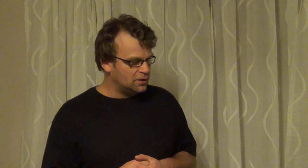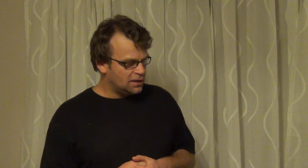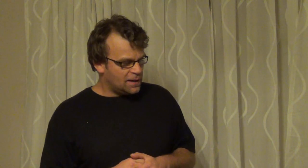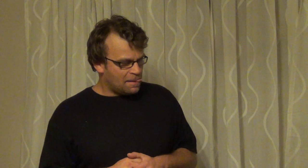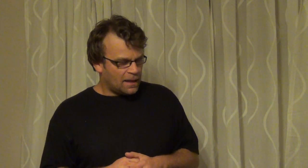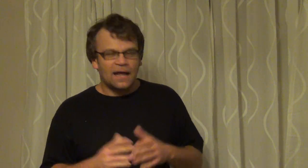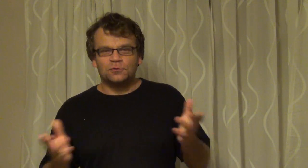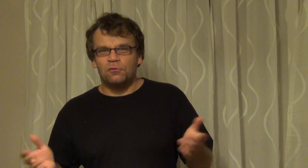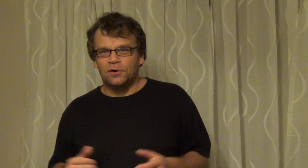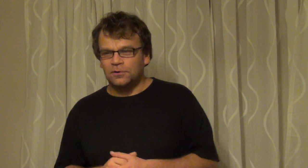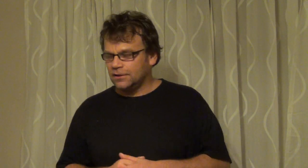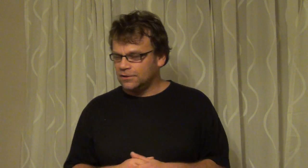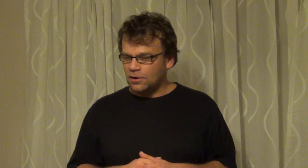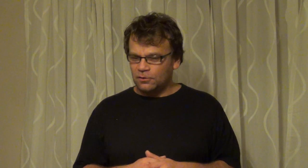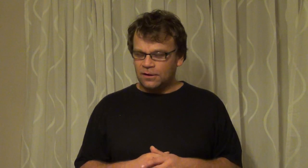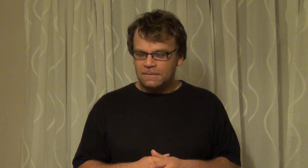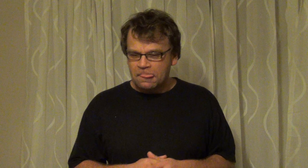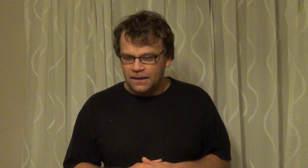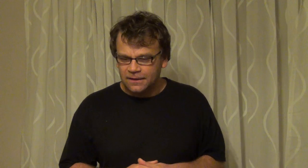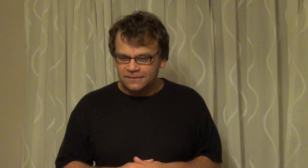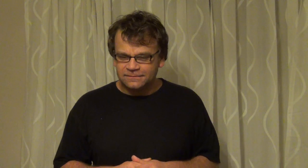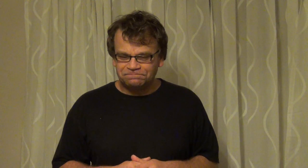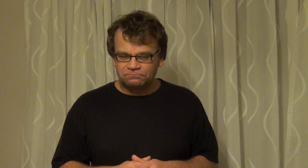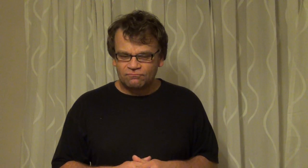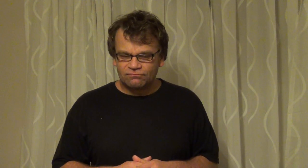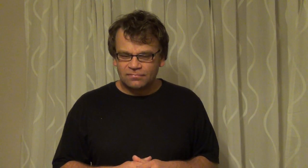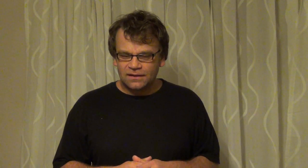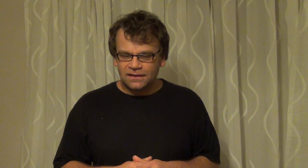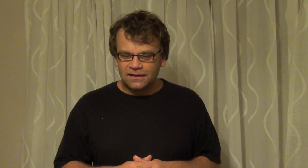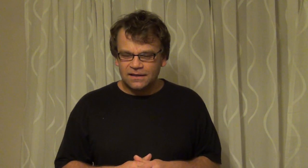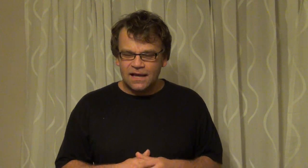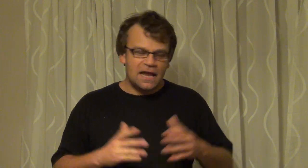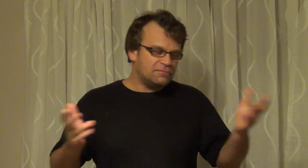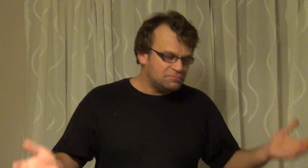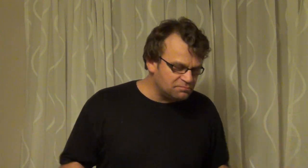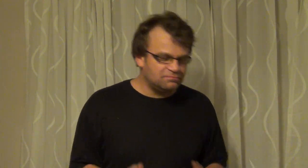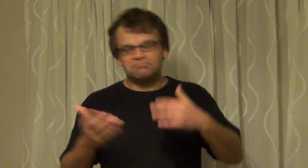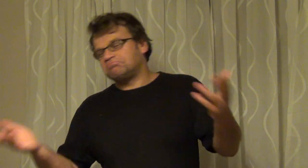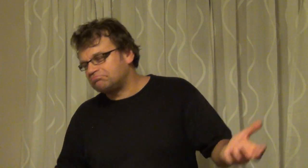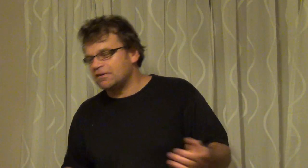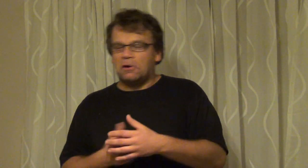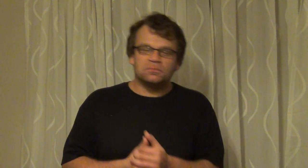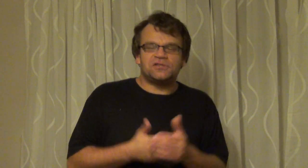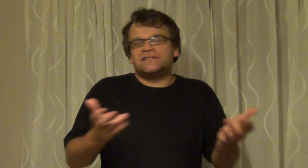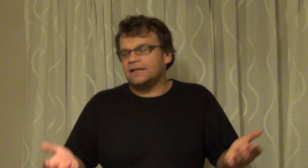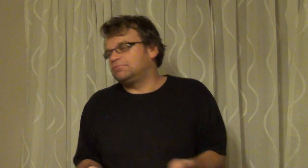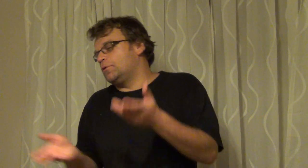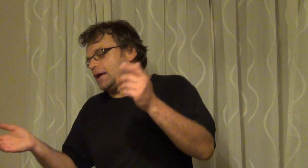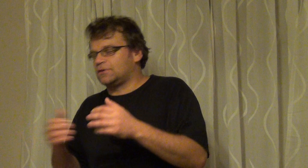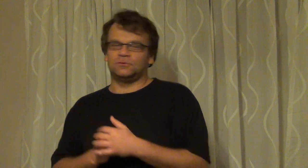I like to work on a girl and you know she said oh let's go